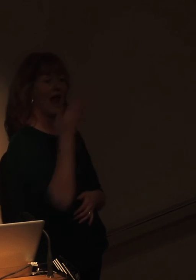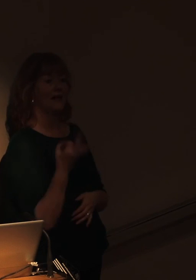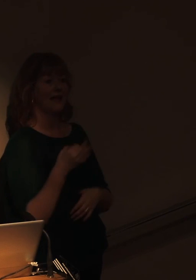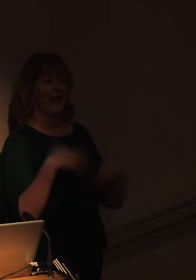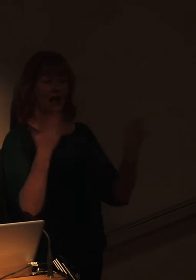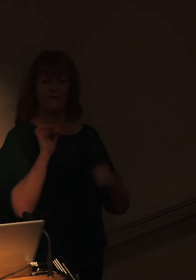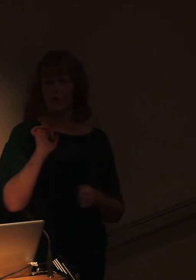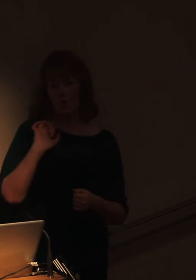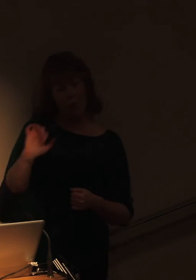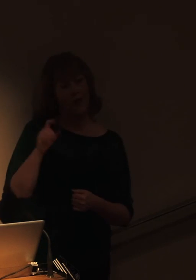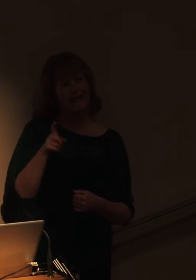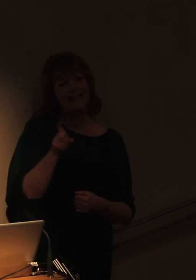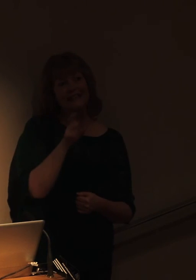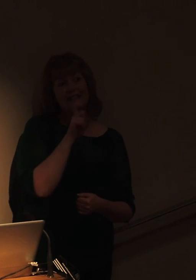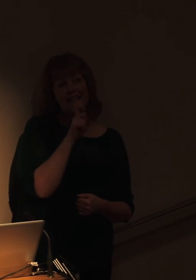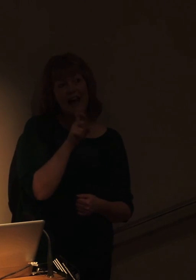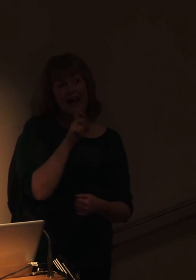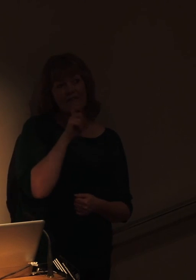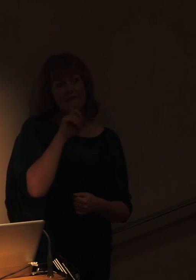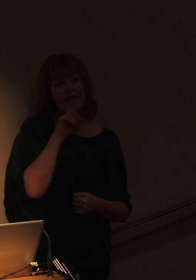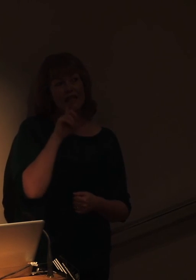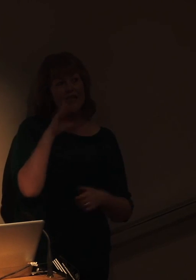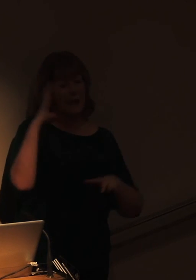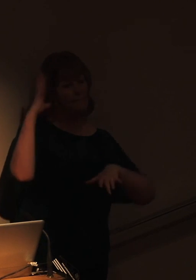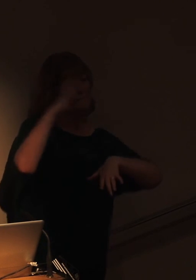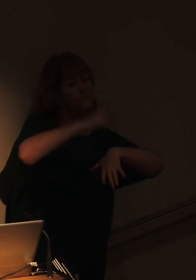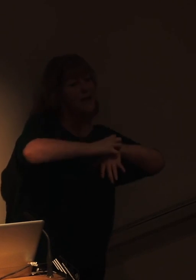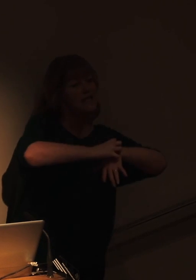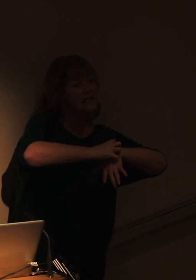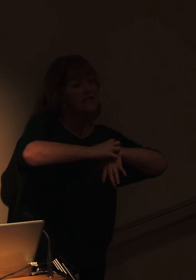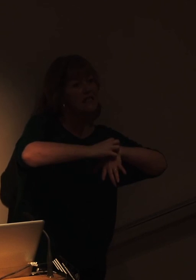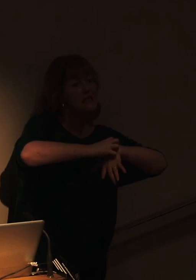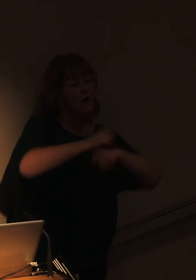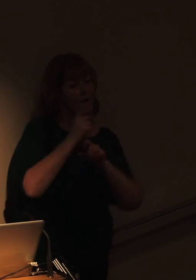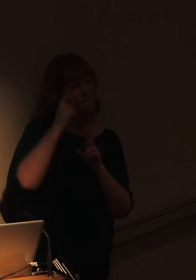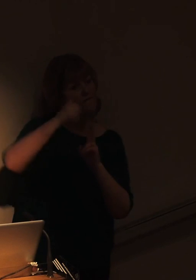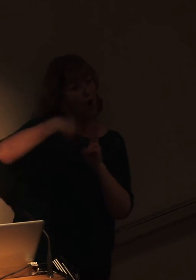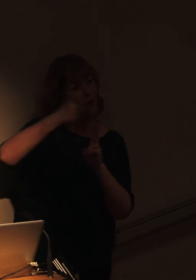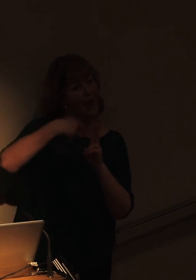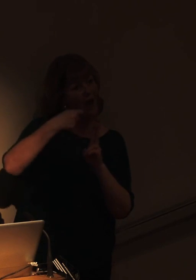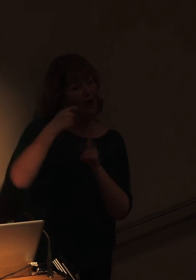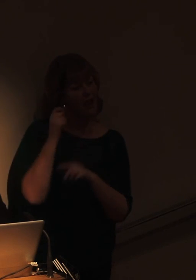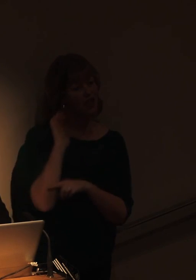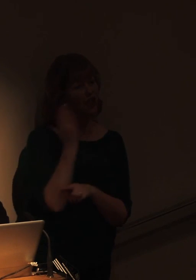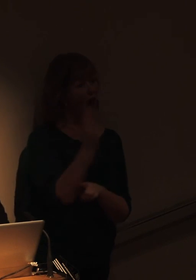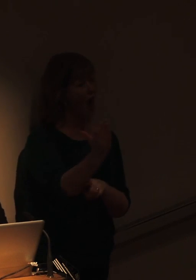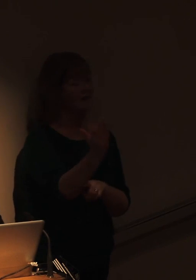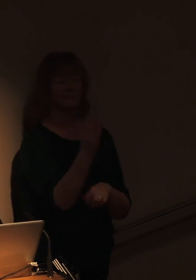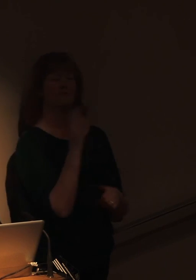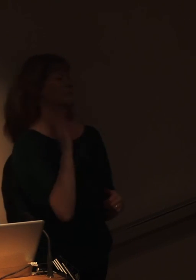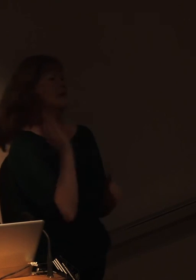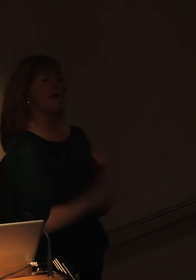started in the process of involving the start? No, none of ours. No, we've had plenty of close calls,